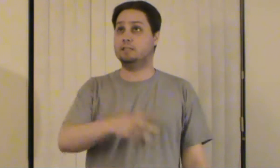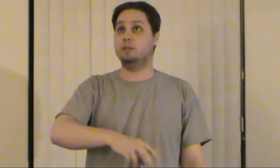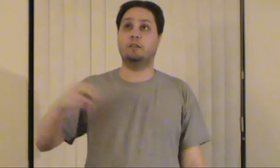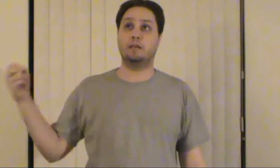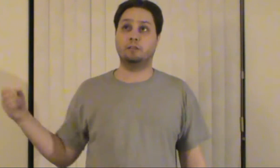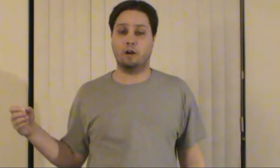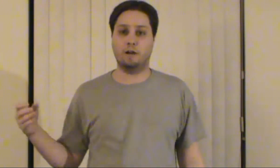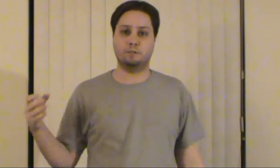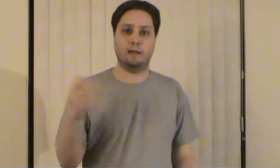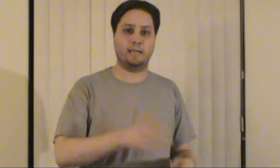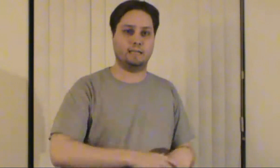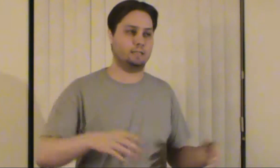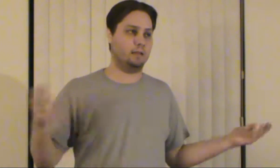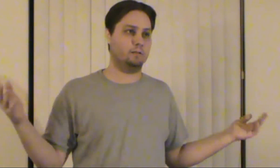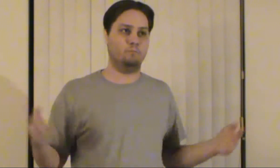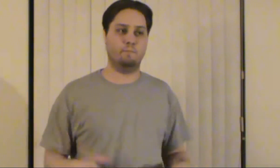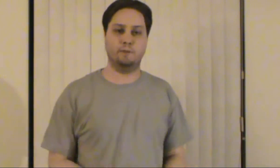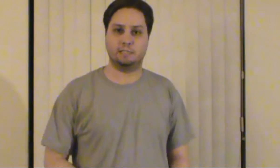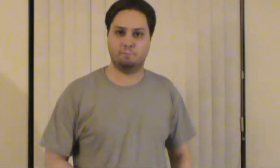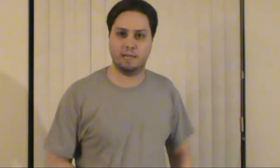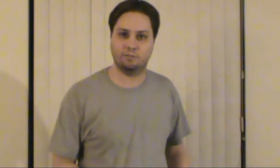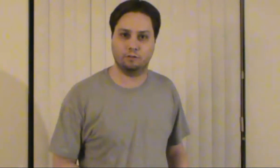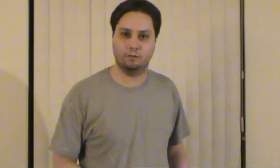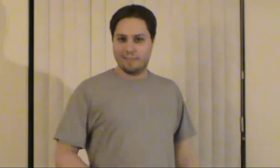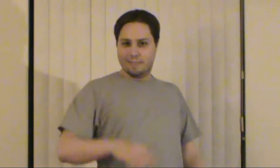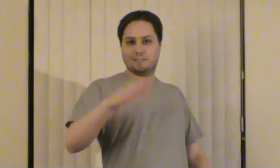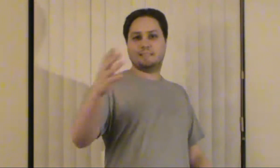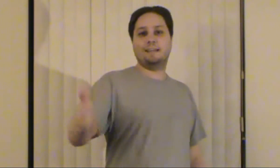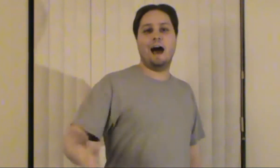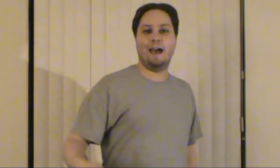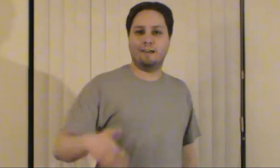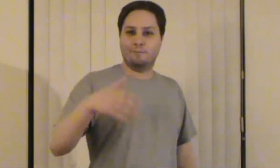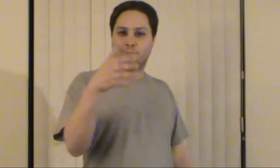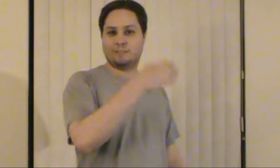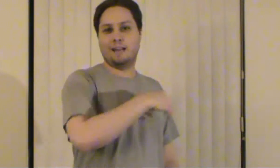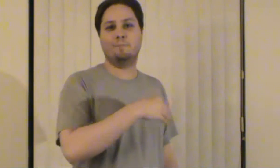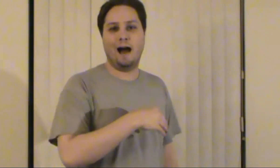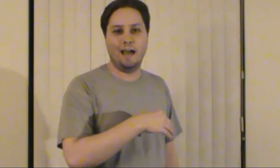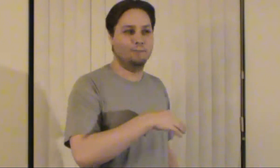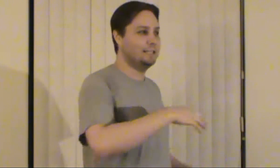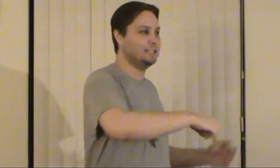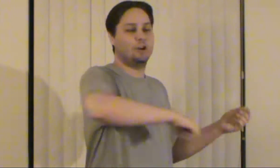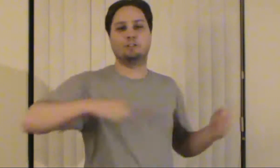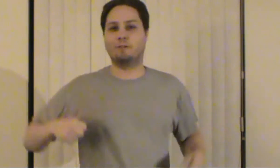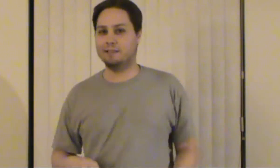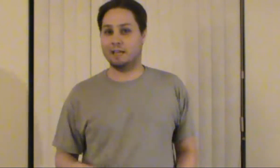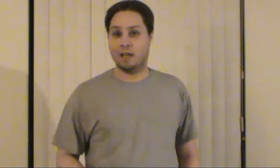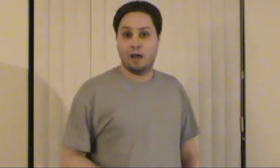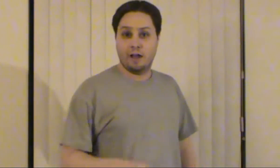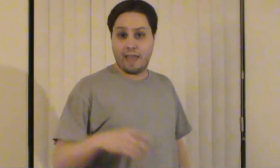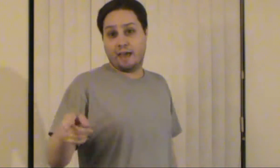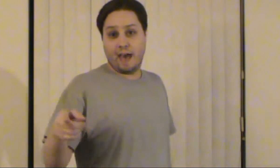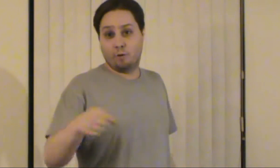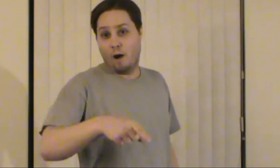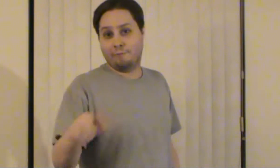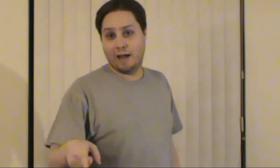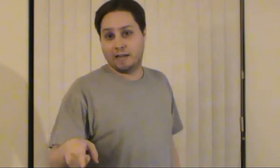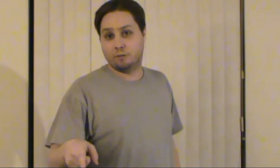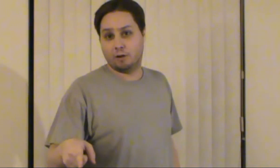they steal all the other cars but i guess that wouldn't be suspenseful and then there's this guy sitting behind it that just turns around like yeah yeah the wi-fi doesn't